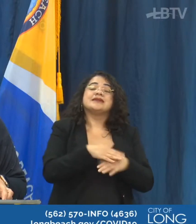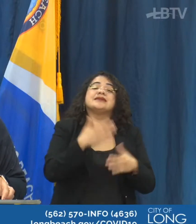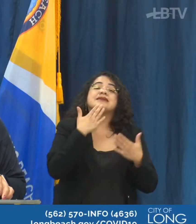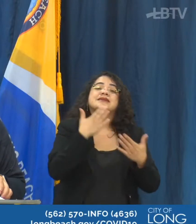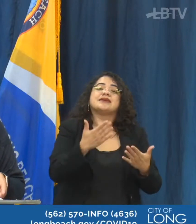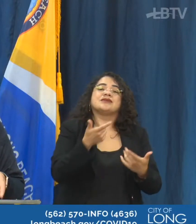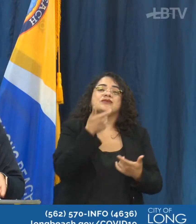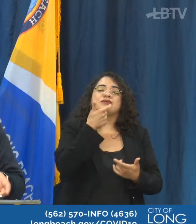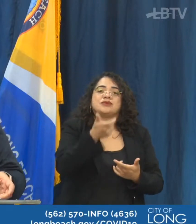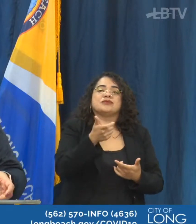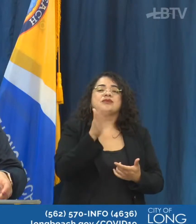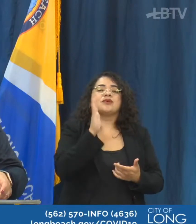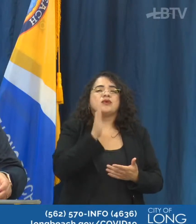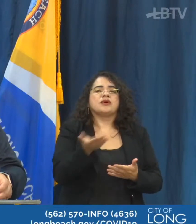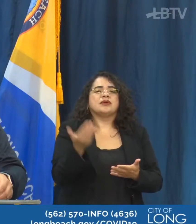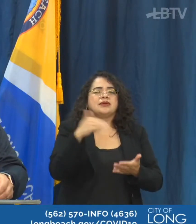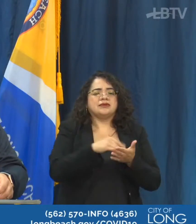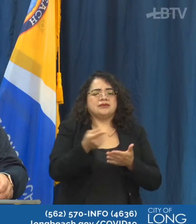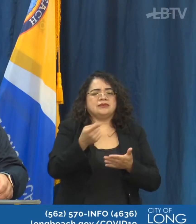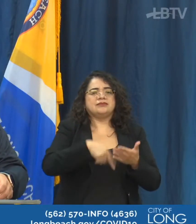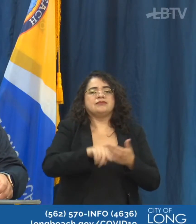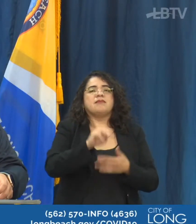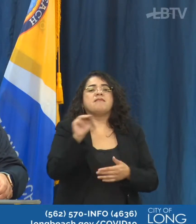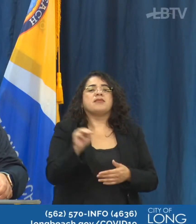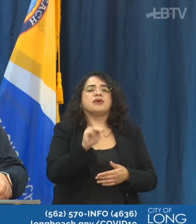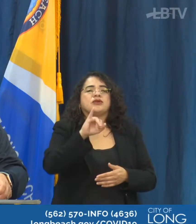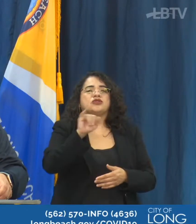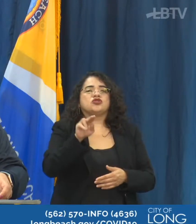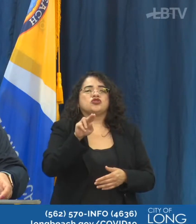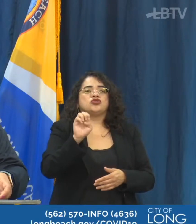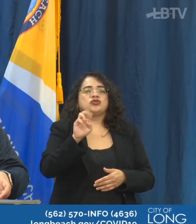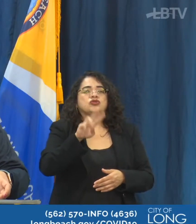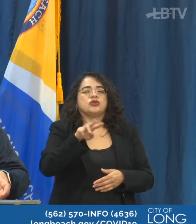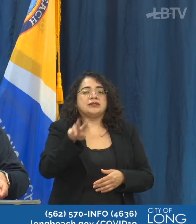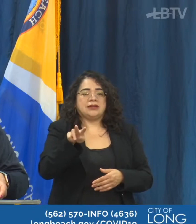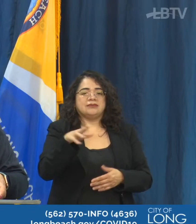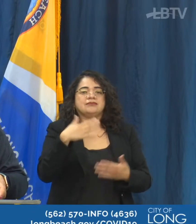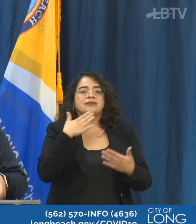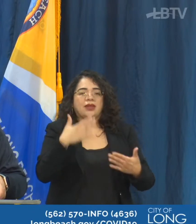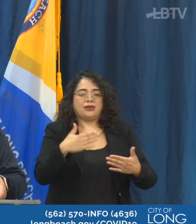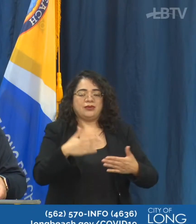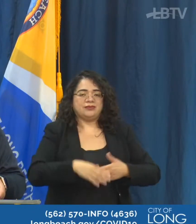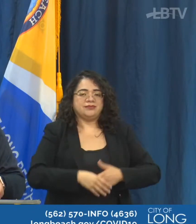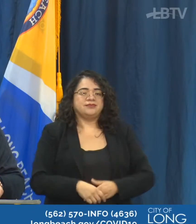for joining us and we'll be back next week monday june 22nd thank you